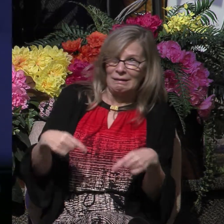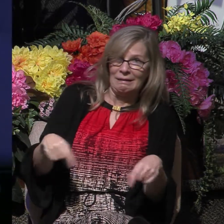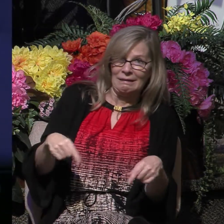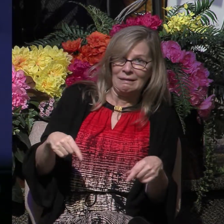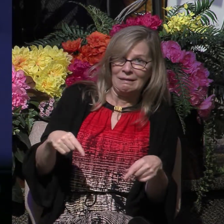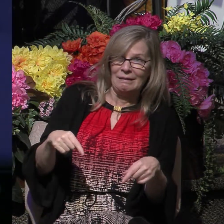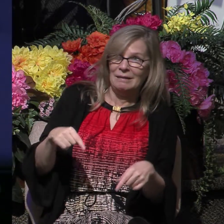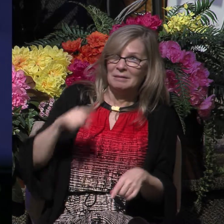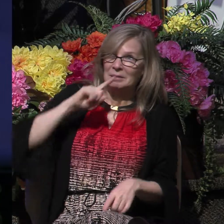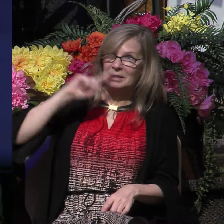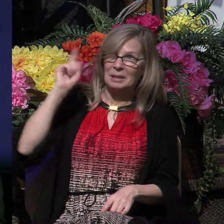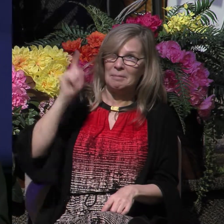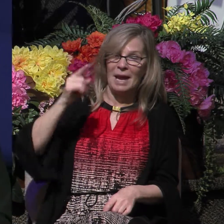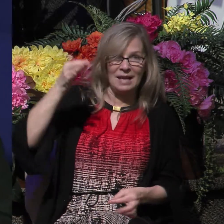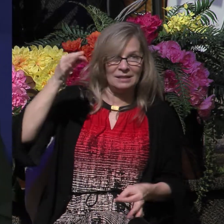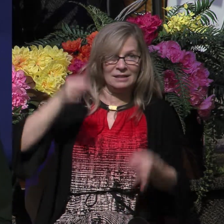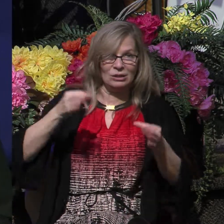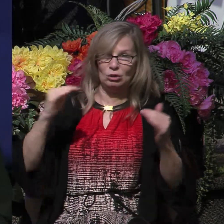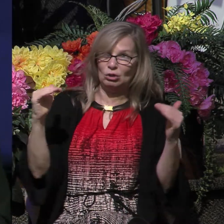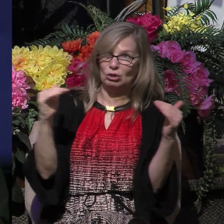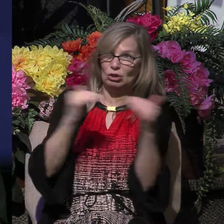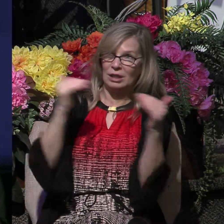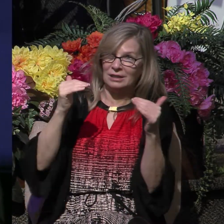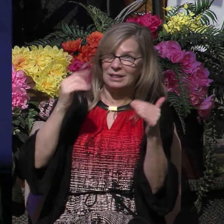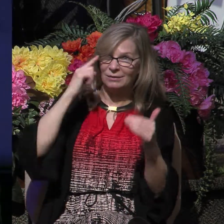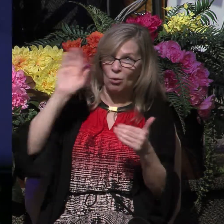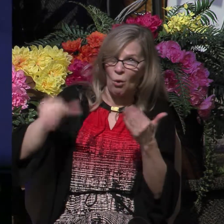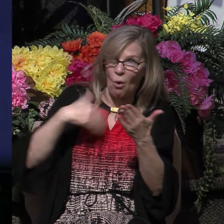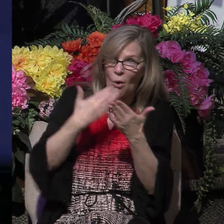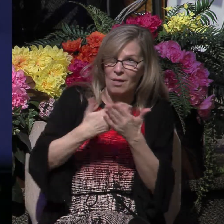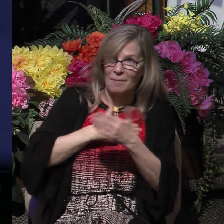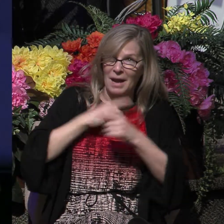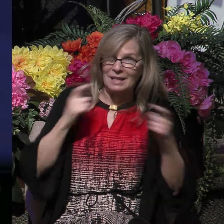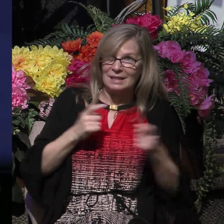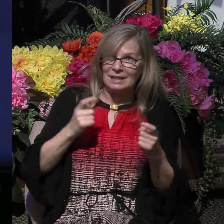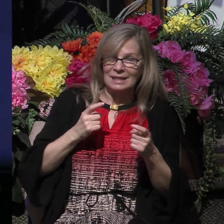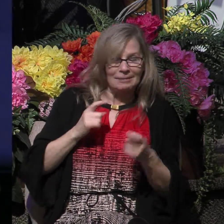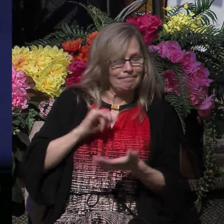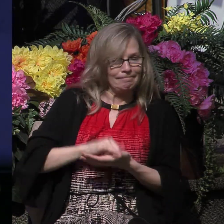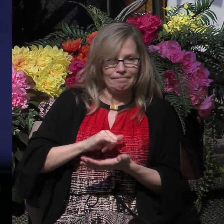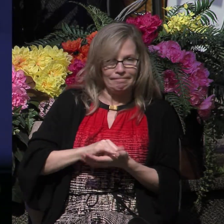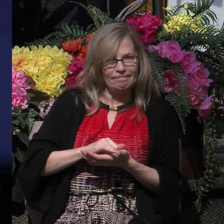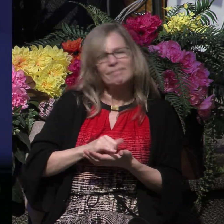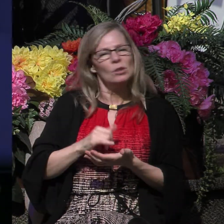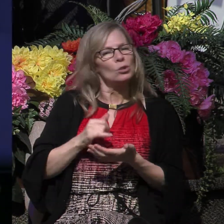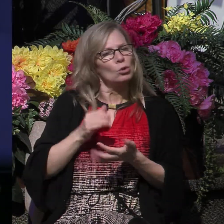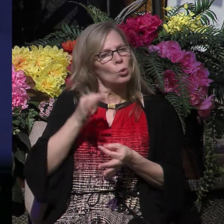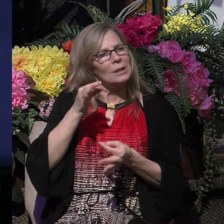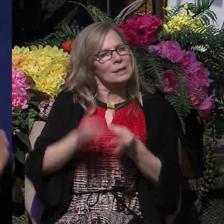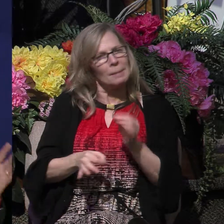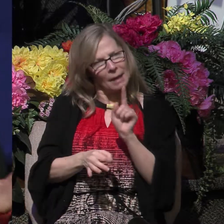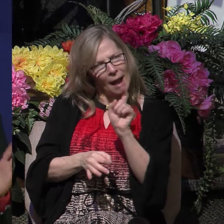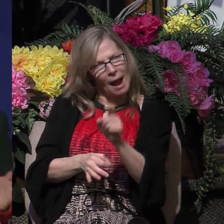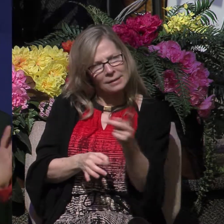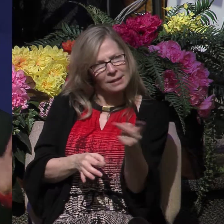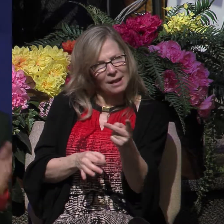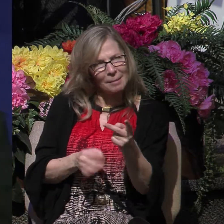demands justice in the form of judgment for all sin. And so he's simply asking Paul and Silas, tell me what I